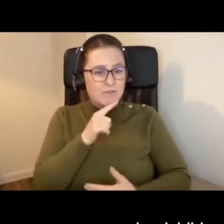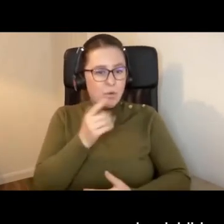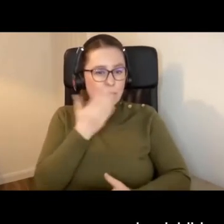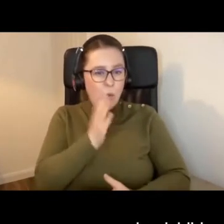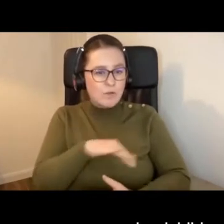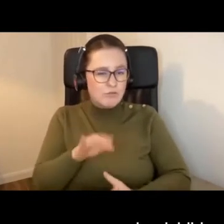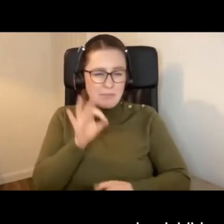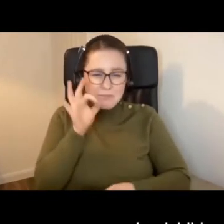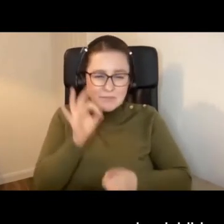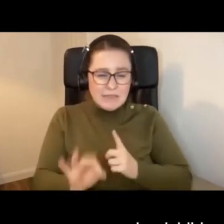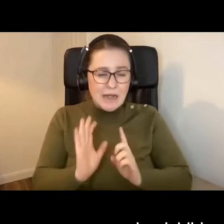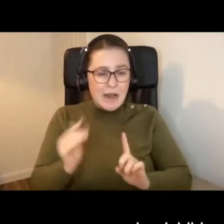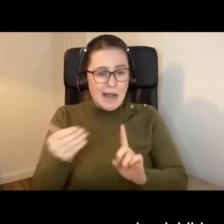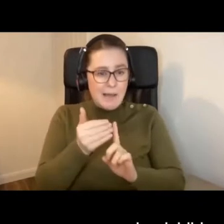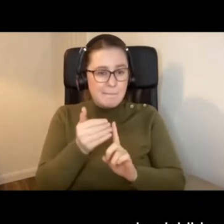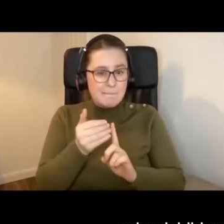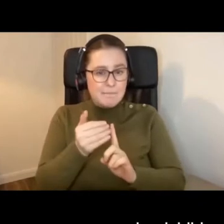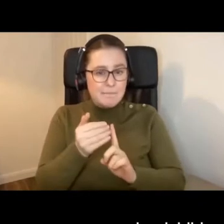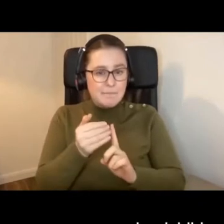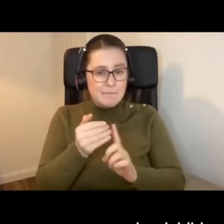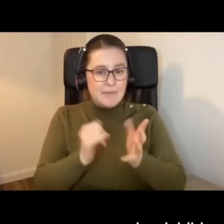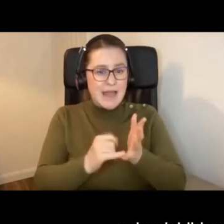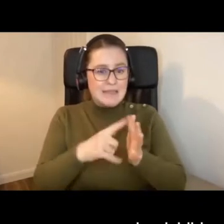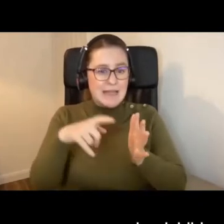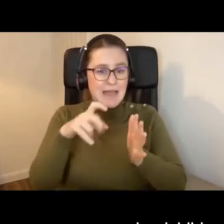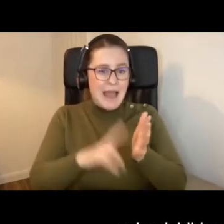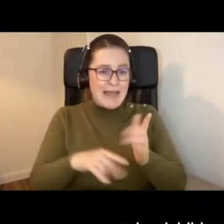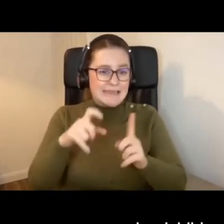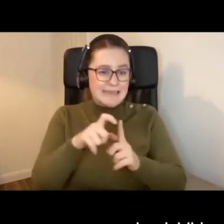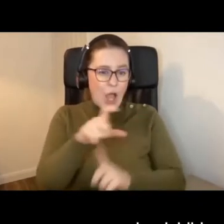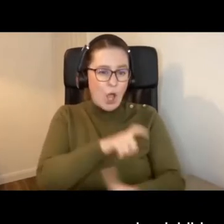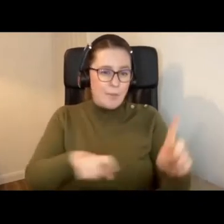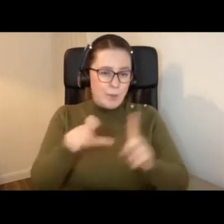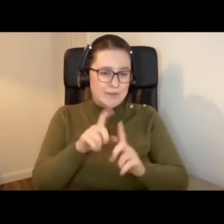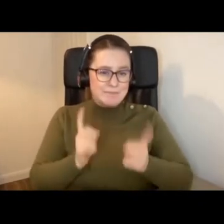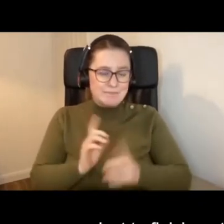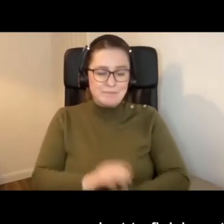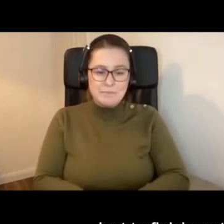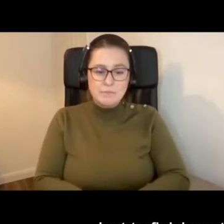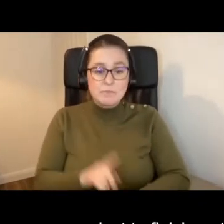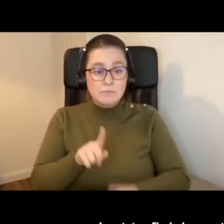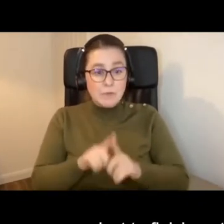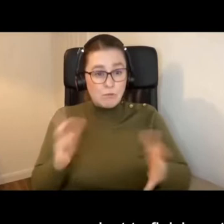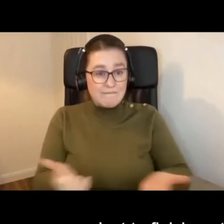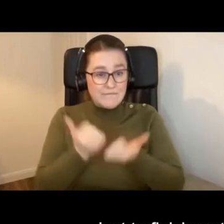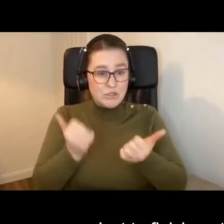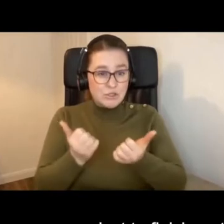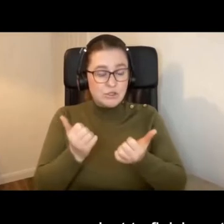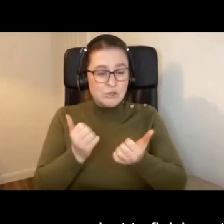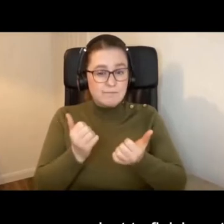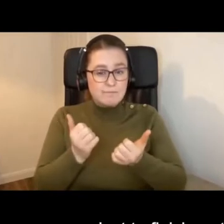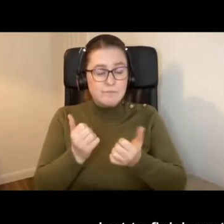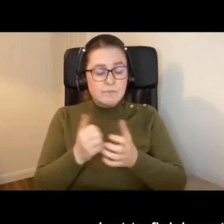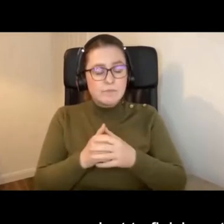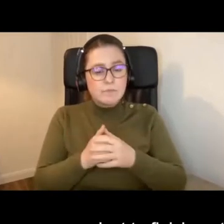and particularly aimed at the SEND community there. Just to finish on the fact that actually